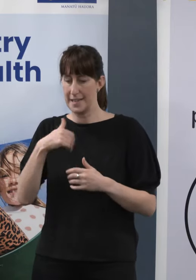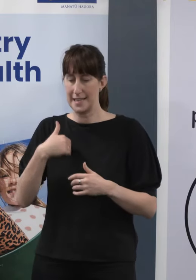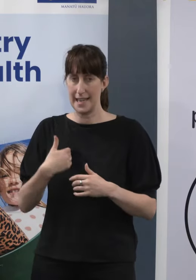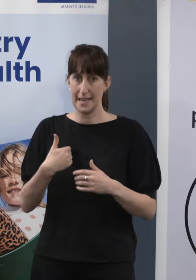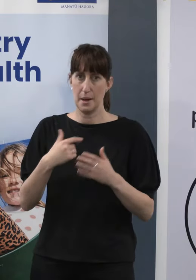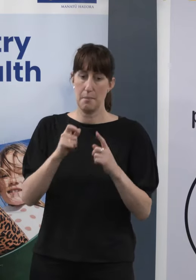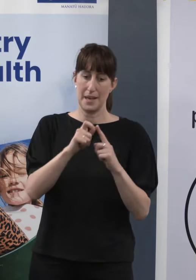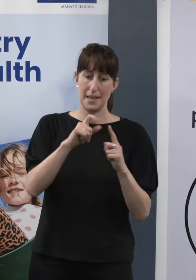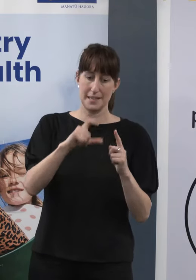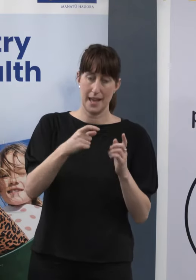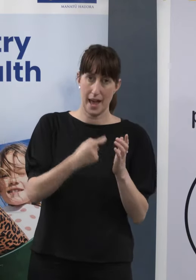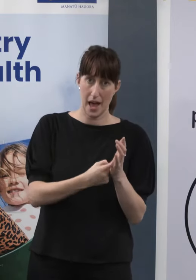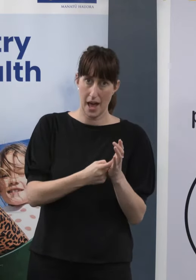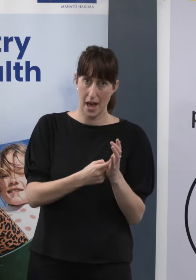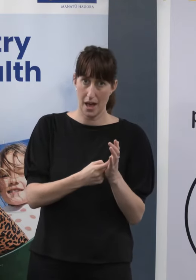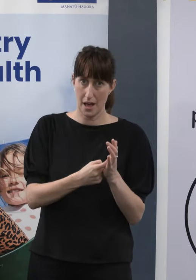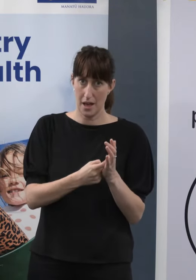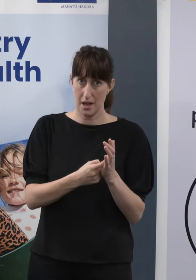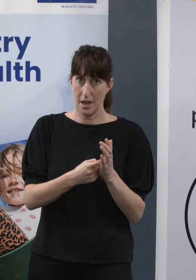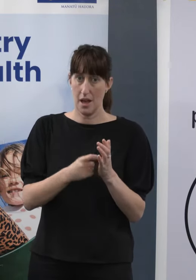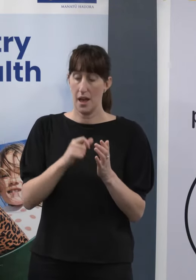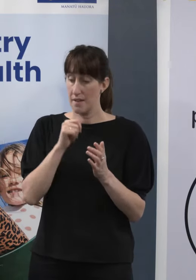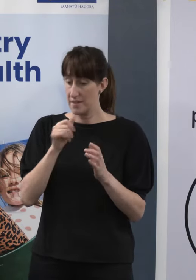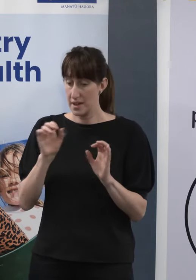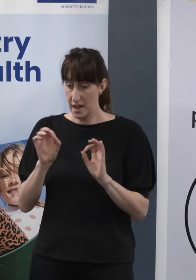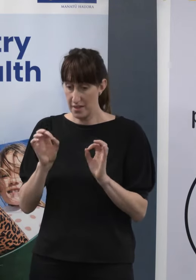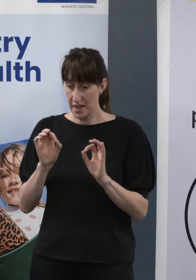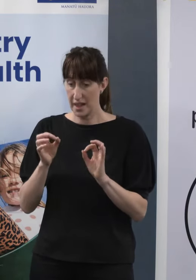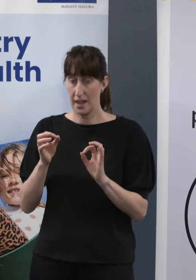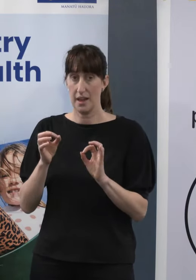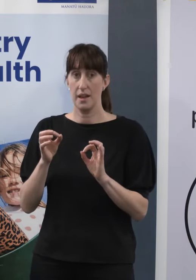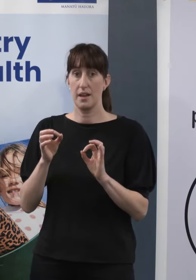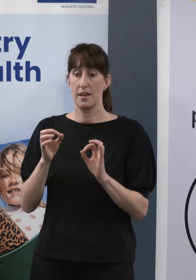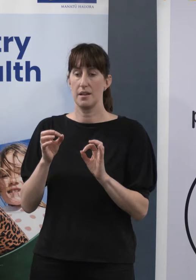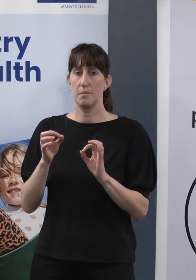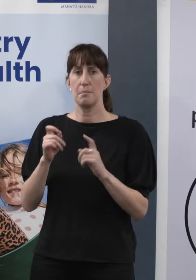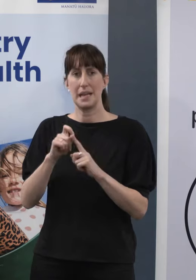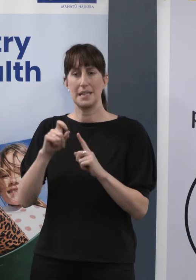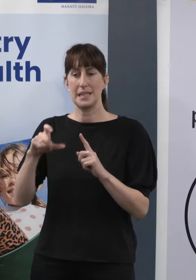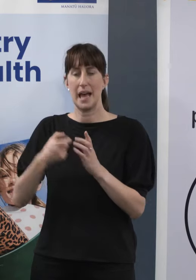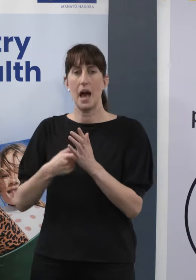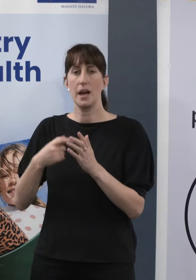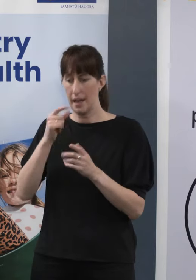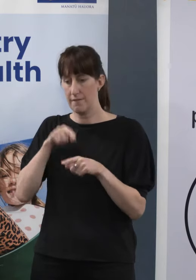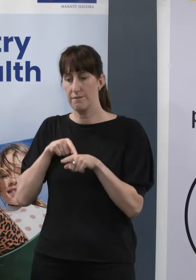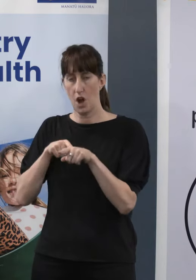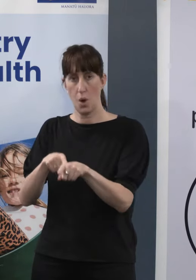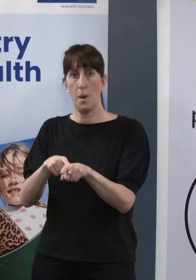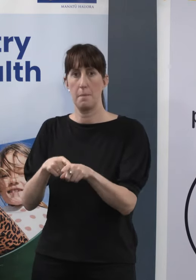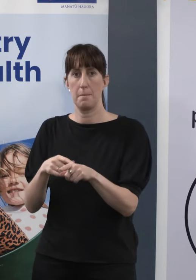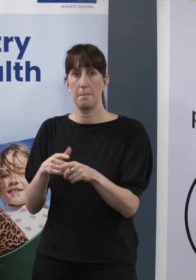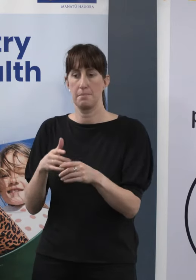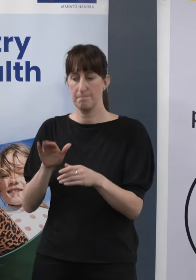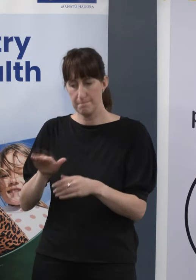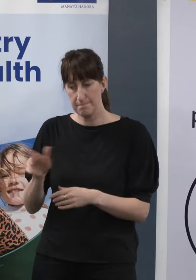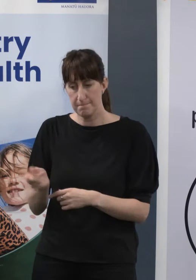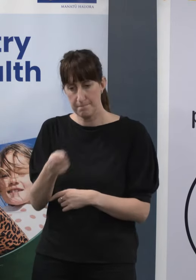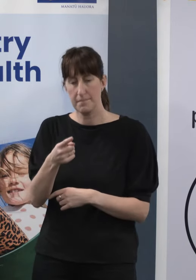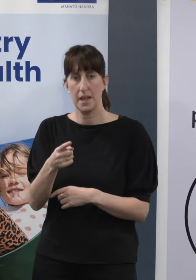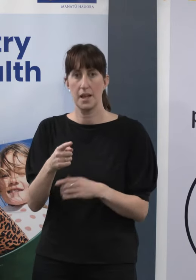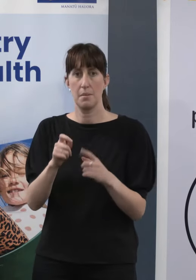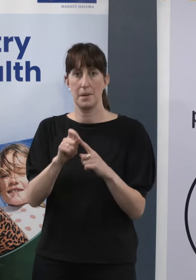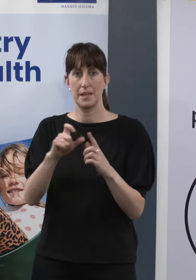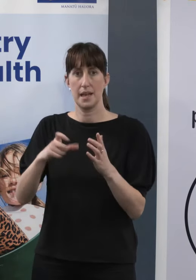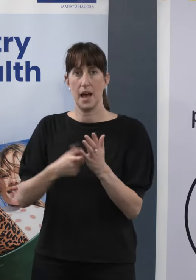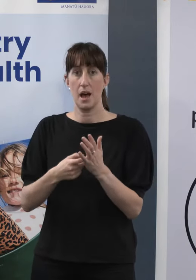database. If not, we can follow them up and ask them to get a PCR test. At the moment, we're seeing about a third of them